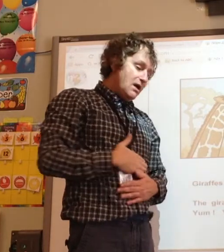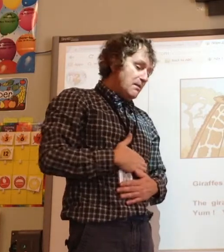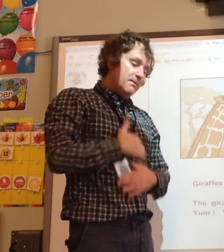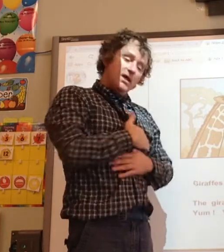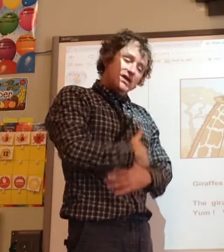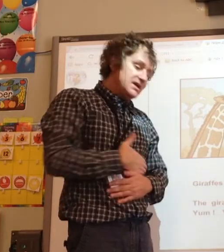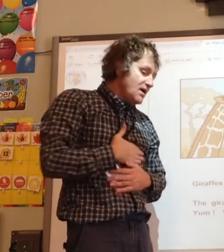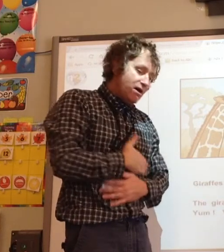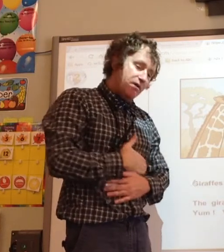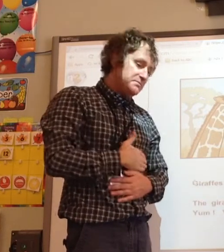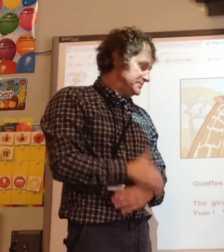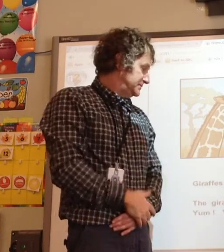yum!